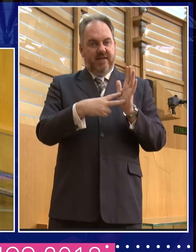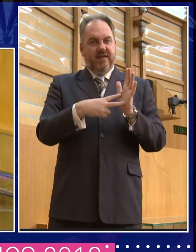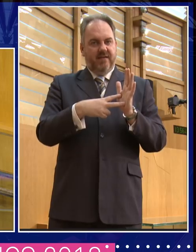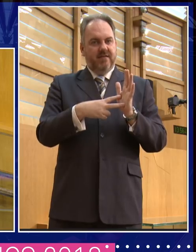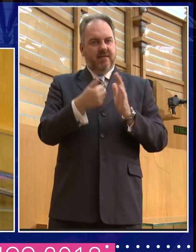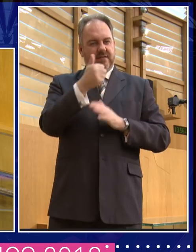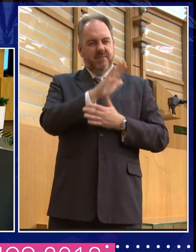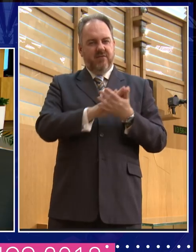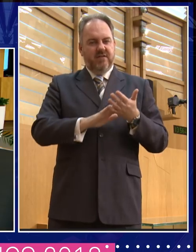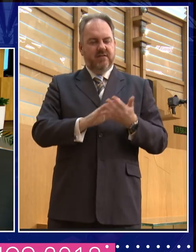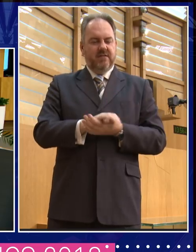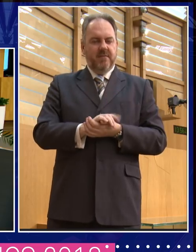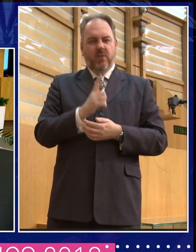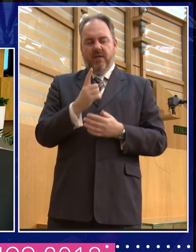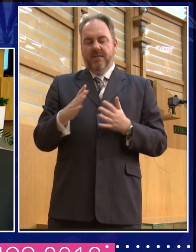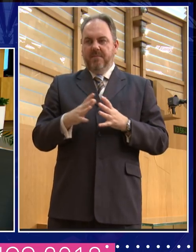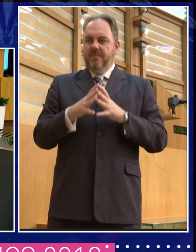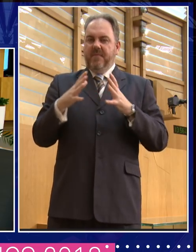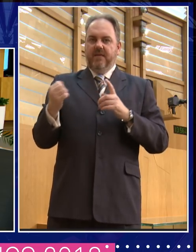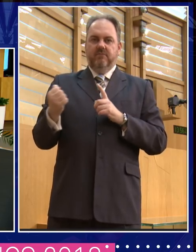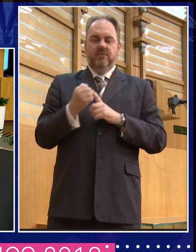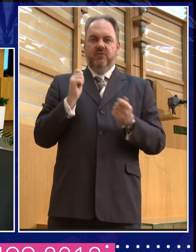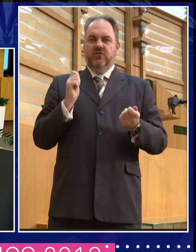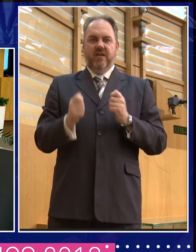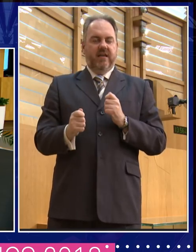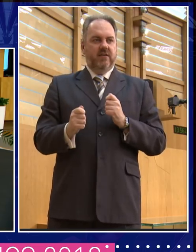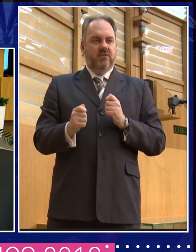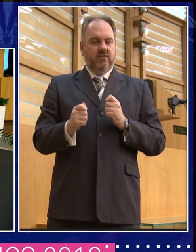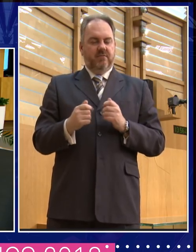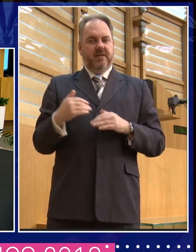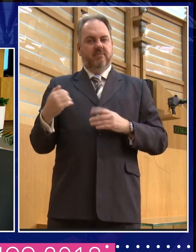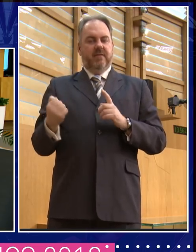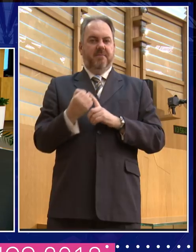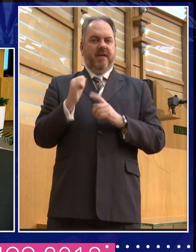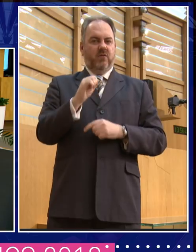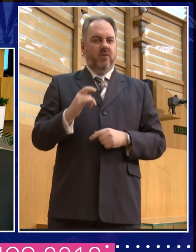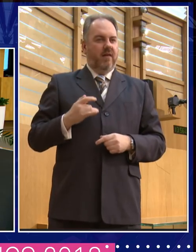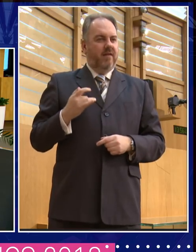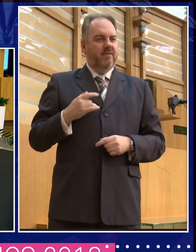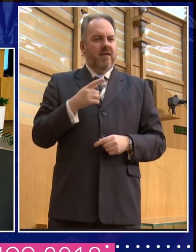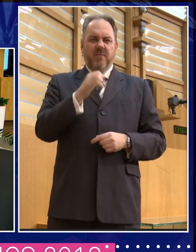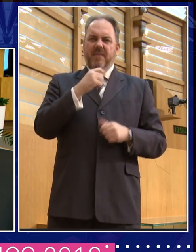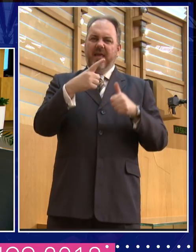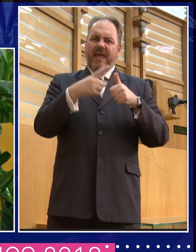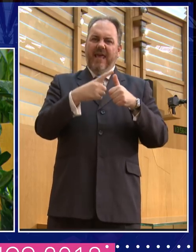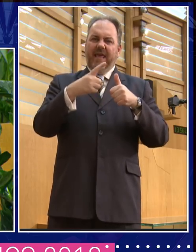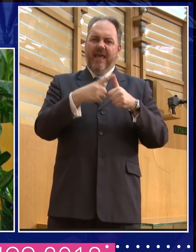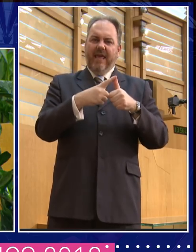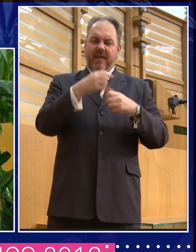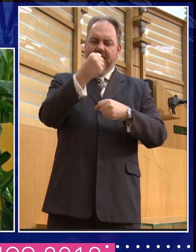I'm not sure it was life-changing moments was when you went on TV and A.E. Gill, the critic of the... I think people might know